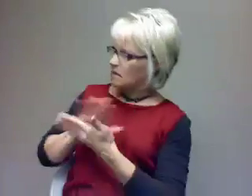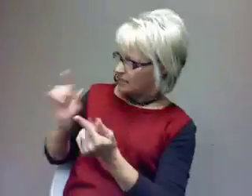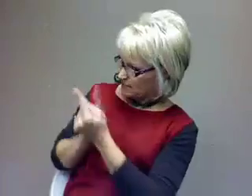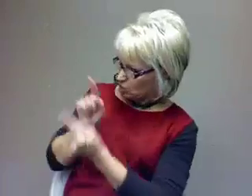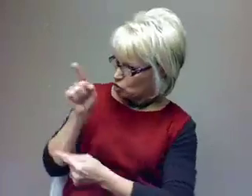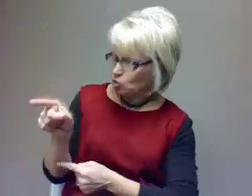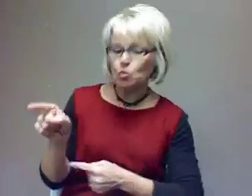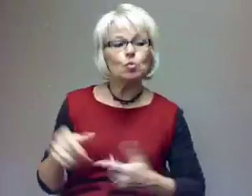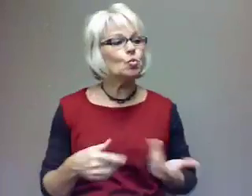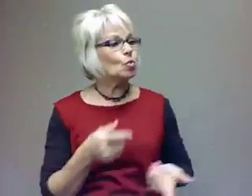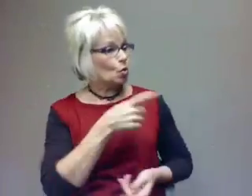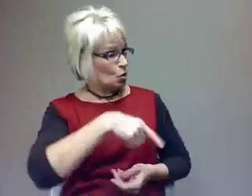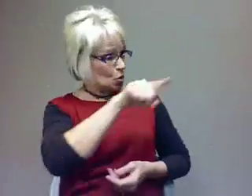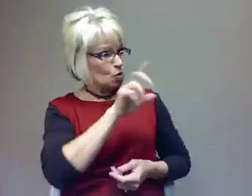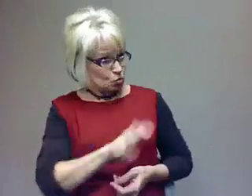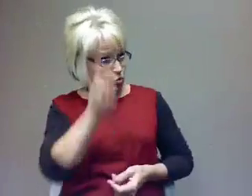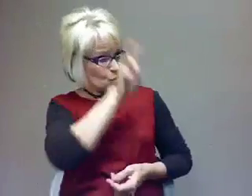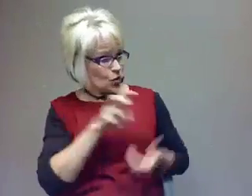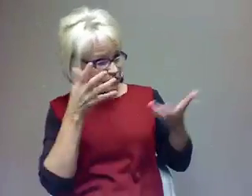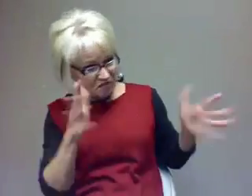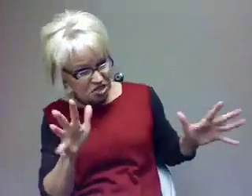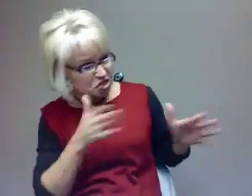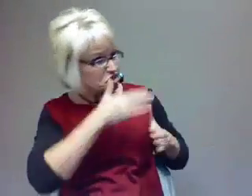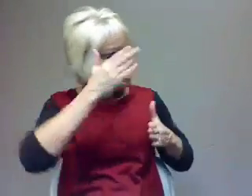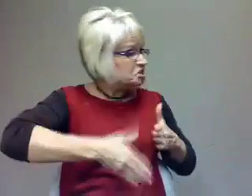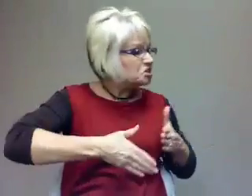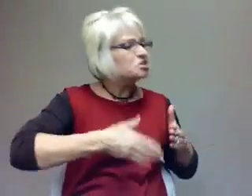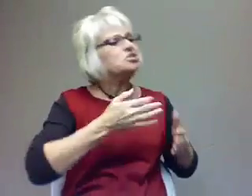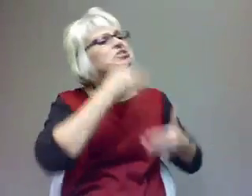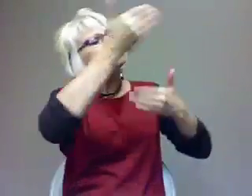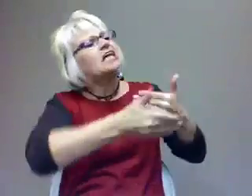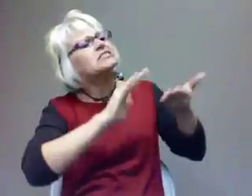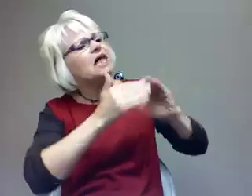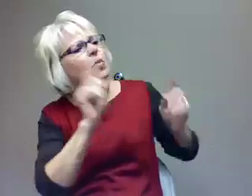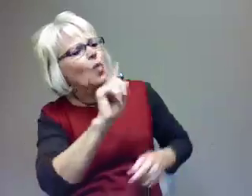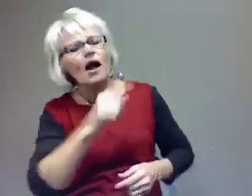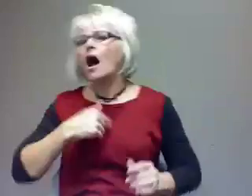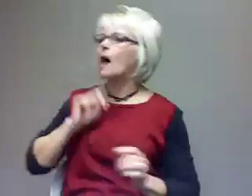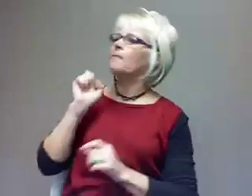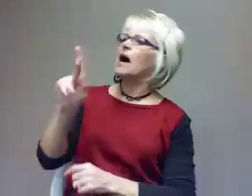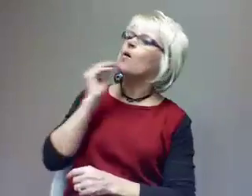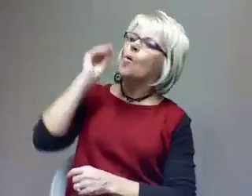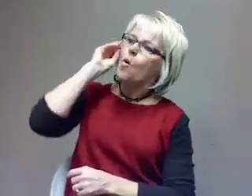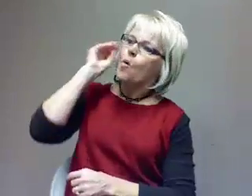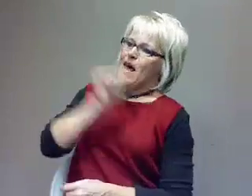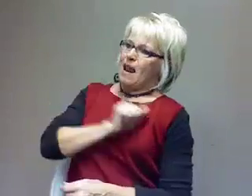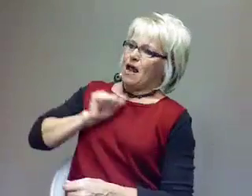says, You guys winding the tour down? Where are you going to go from here? I said, I'm on my way back home to Atlanta, Georgia. He said, Well, what's next for you? said,